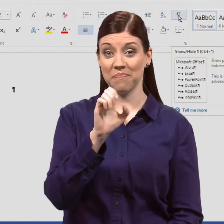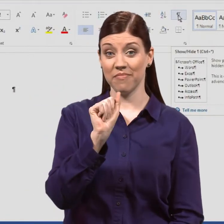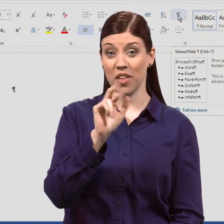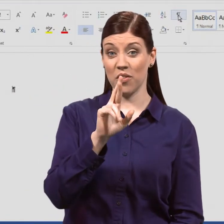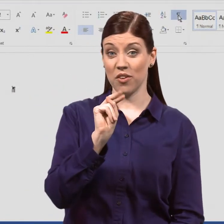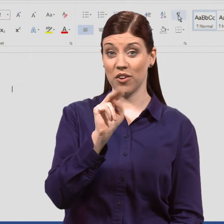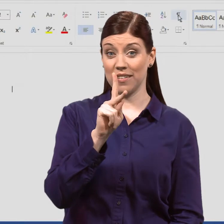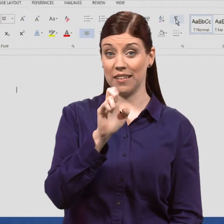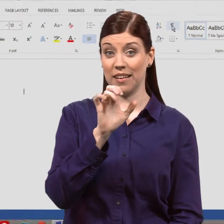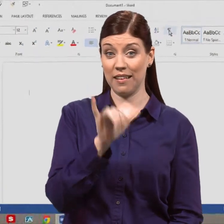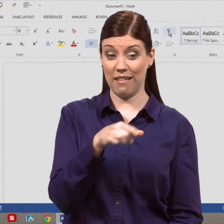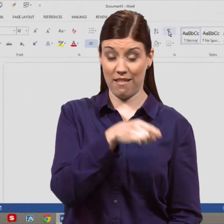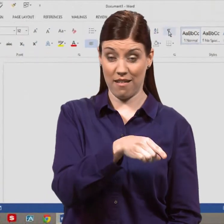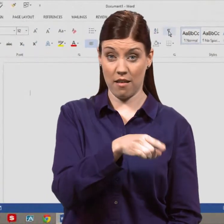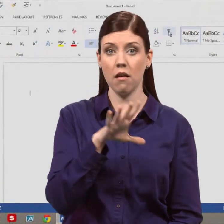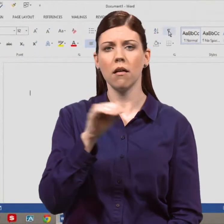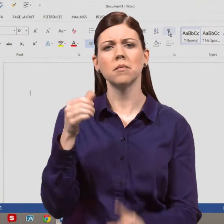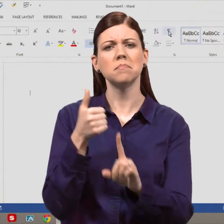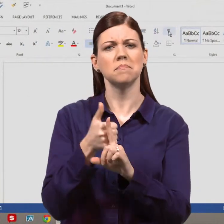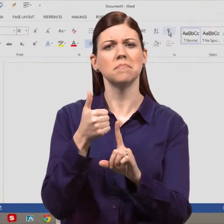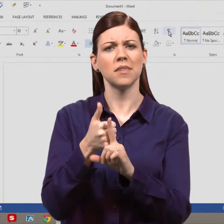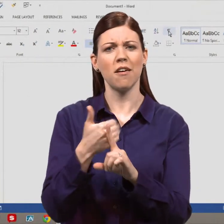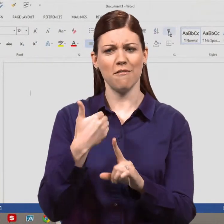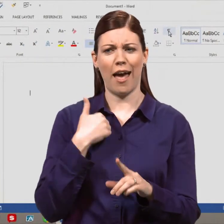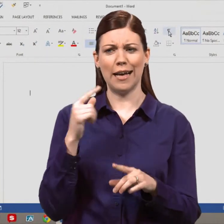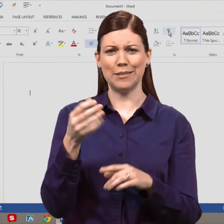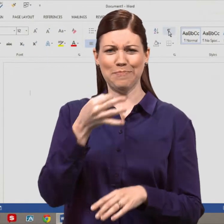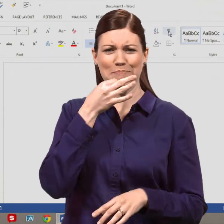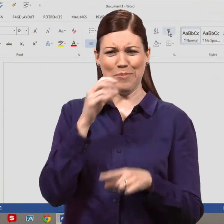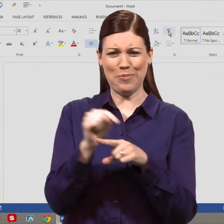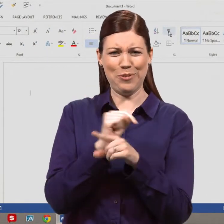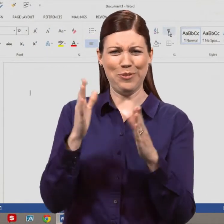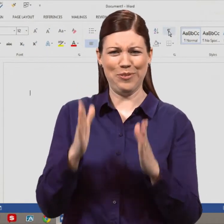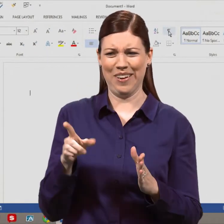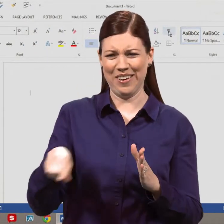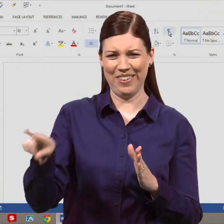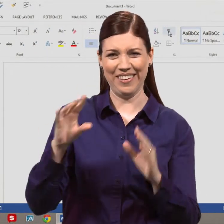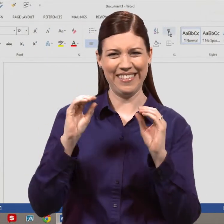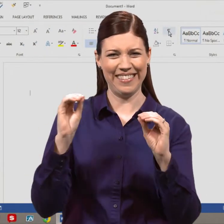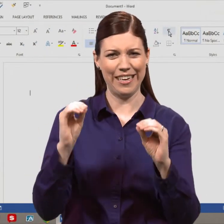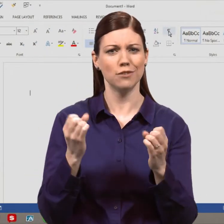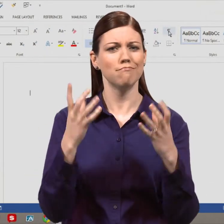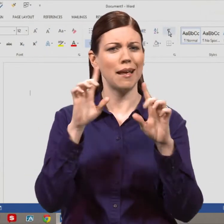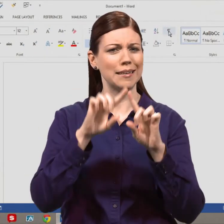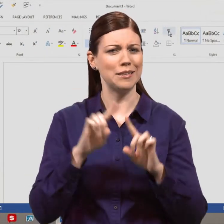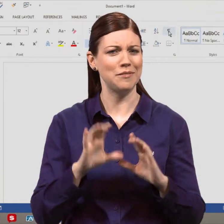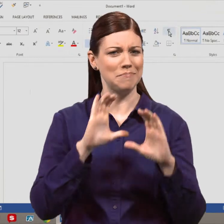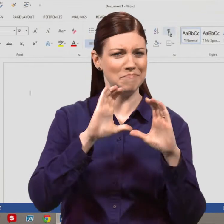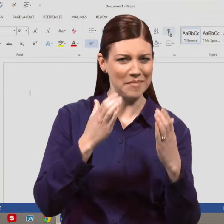courseware training company, is now offering a new course produced specifically for deaf and hard of hearing students.